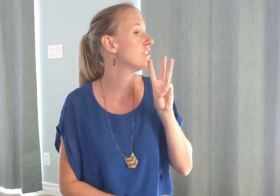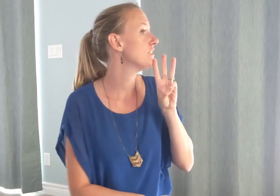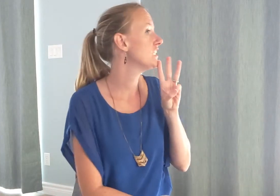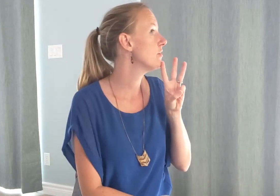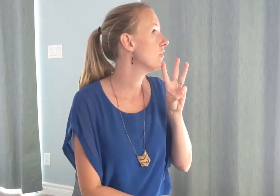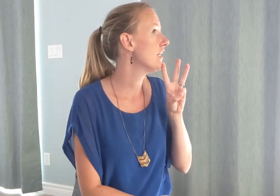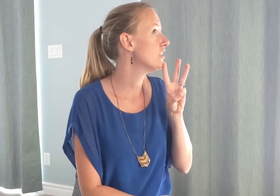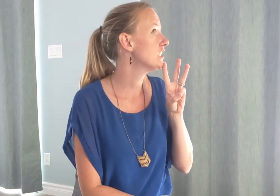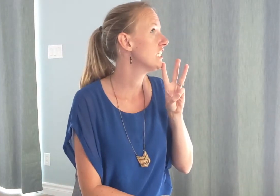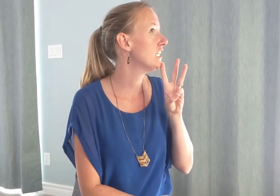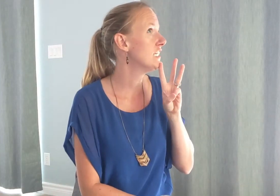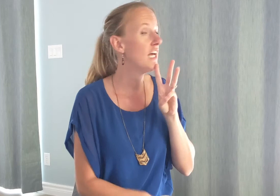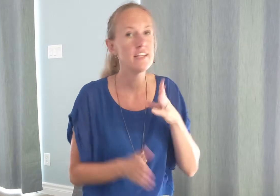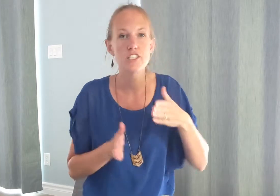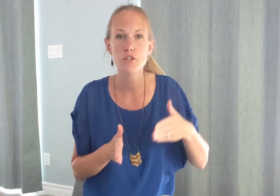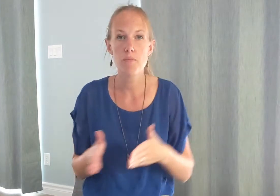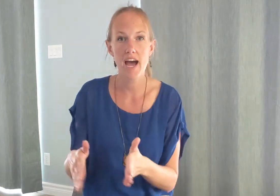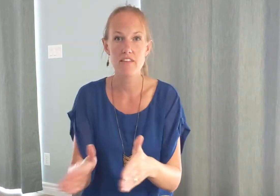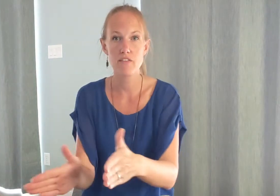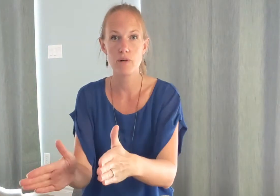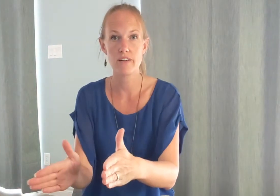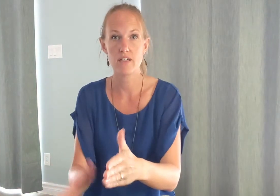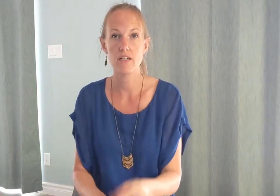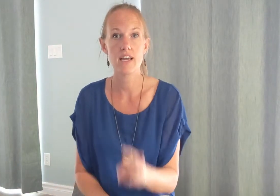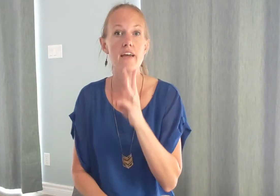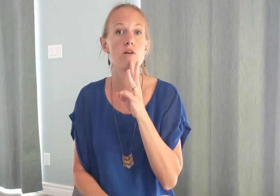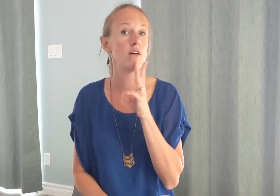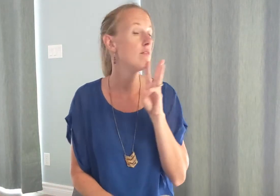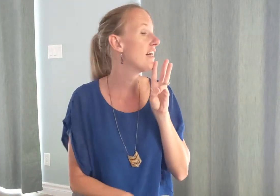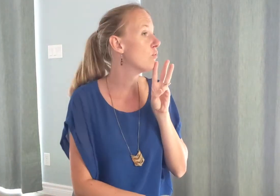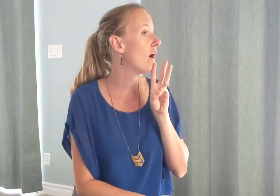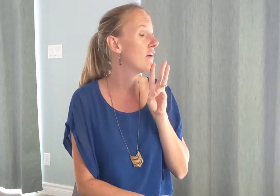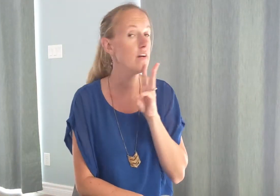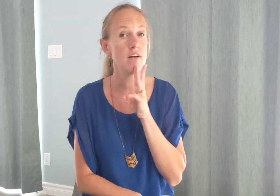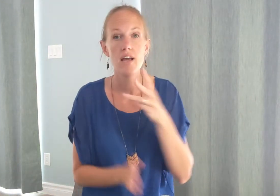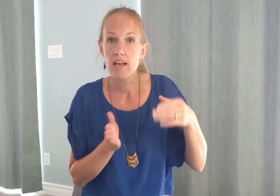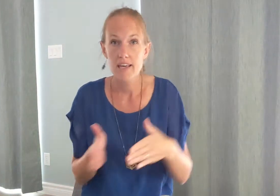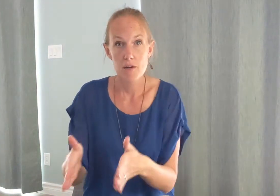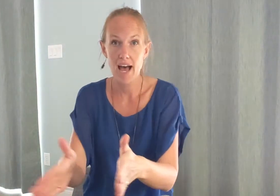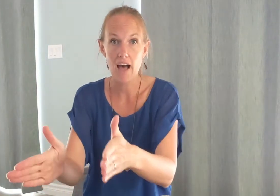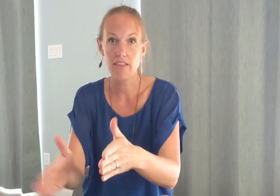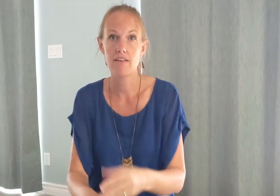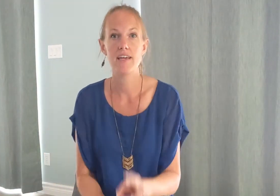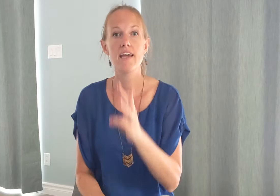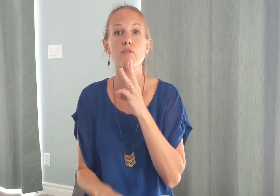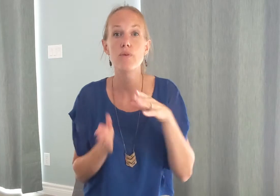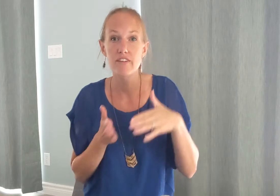do a w at your chin and then show the path of the river okay that's water in a path okay river